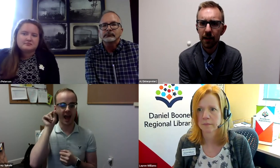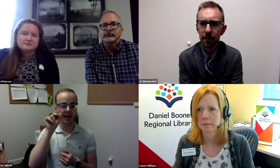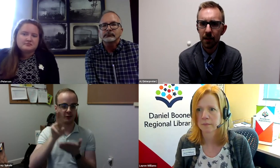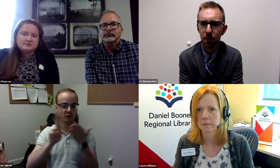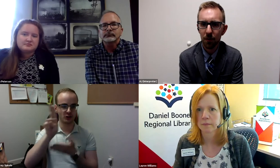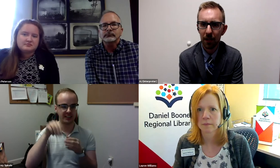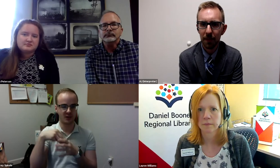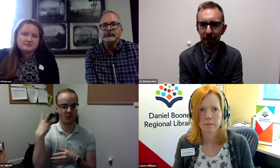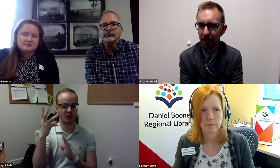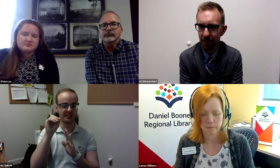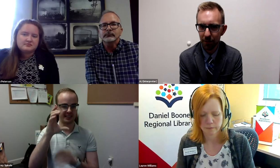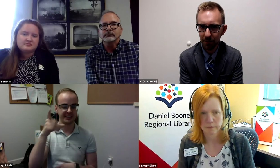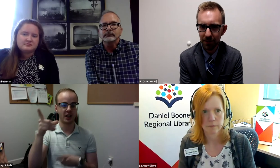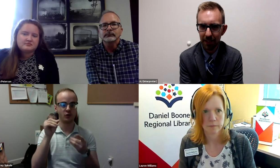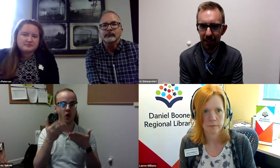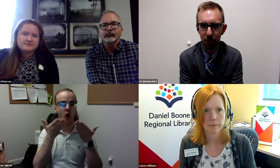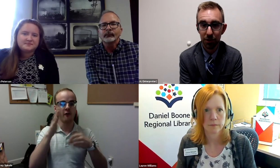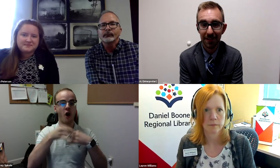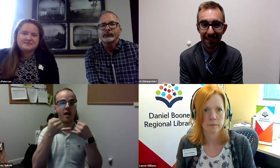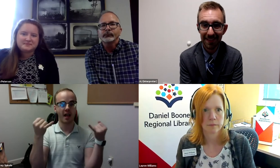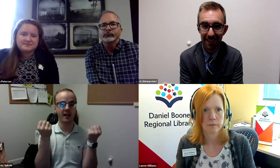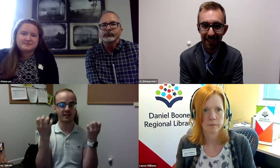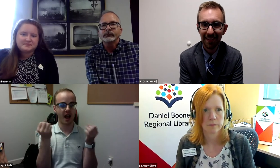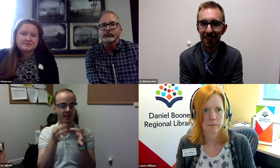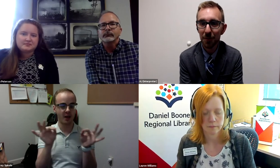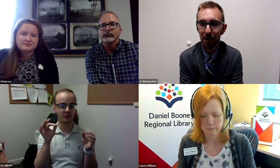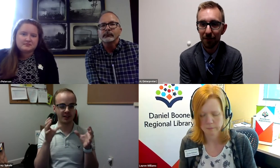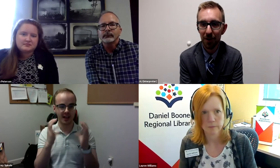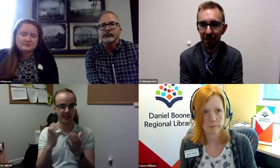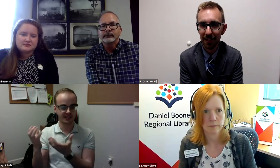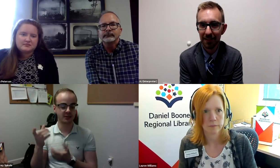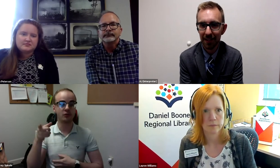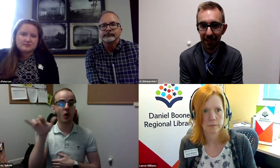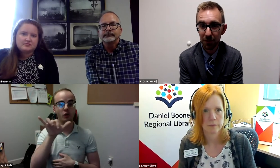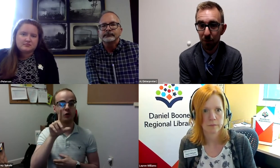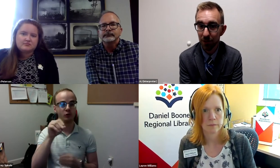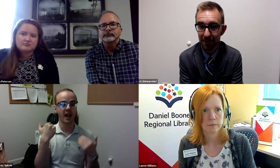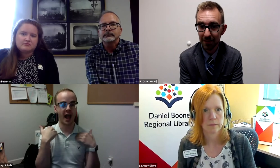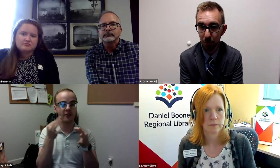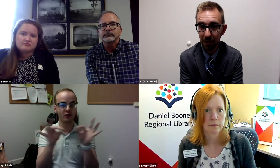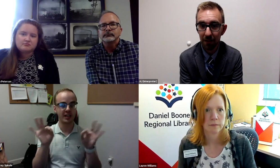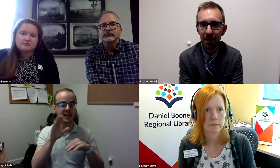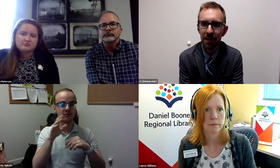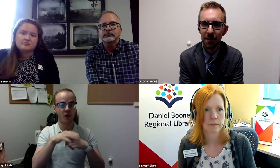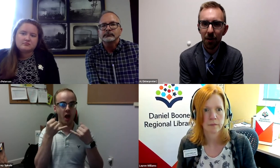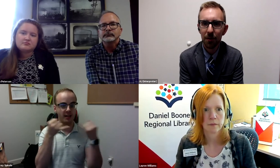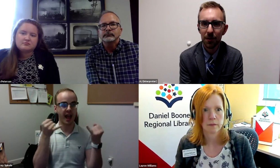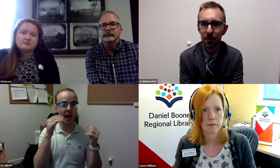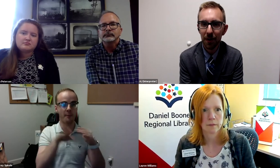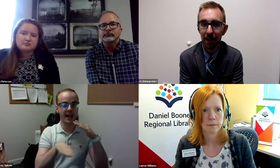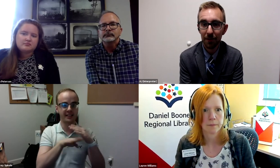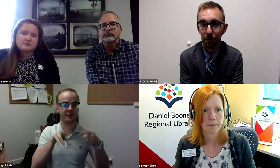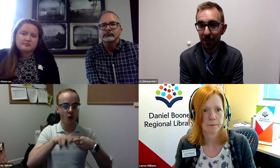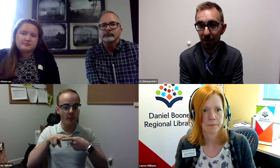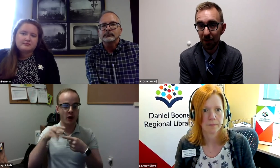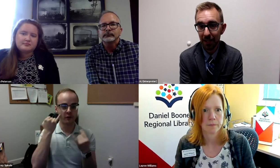That is a program at Gallaudet University in Washington, DC, and they do offer online sign language courses as well. So you